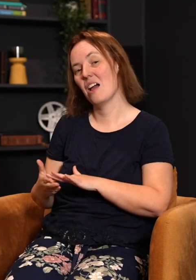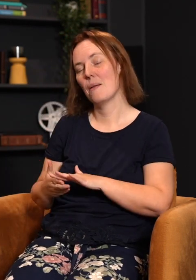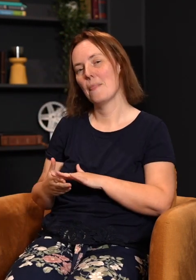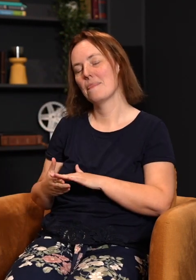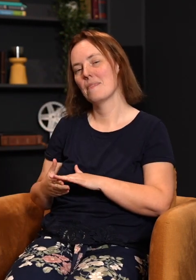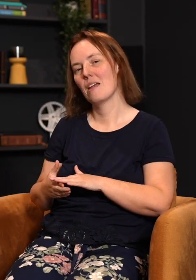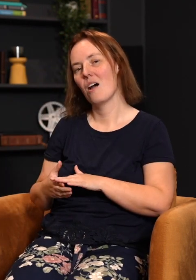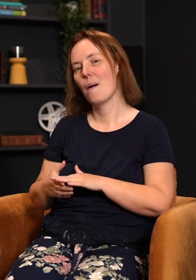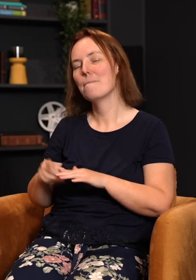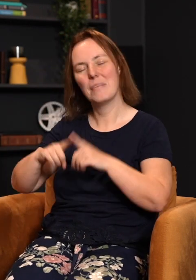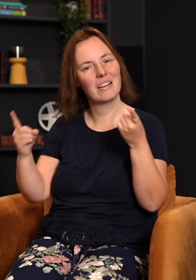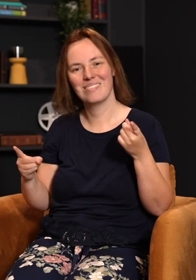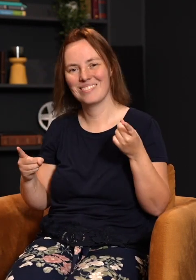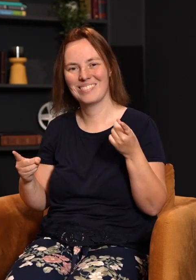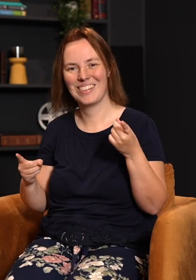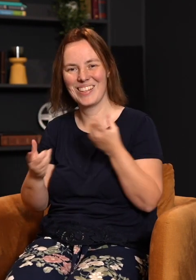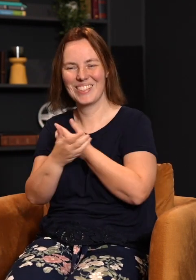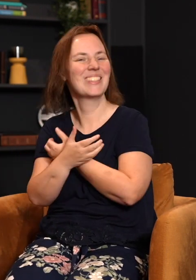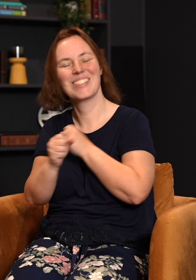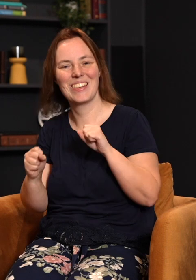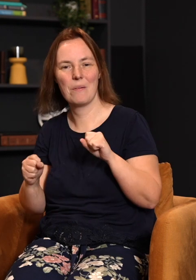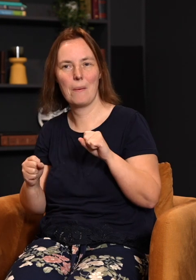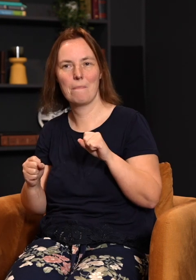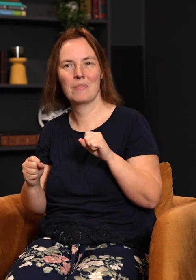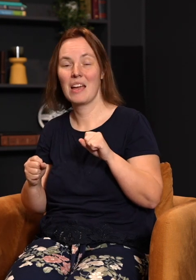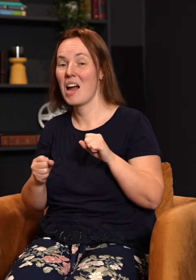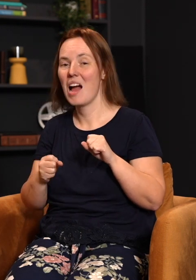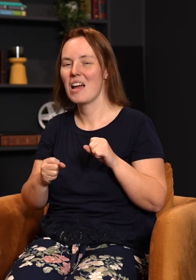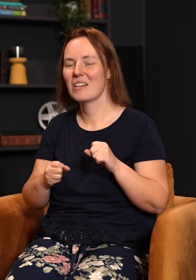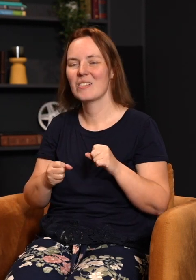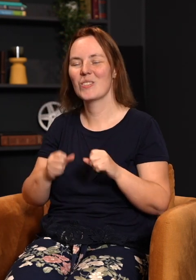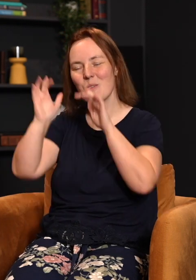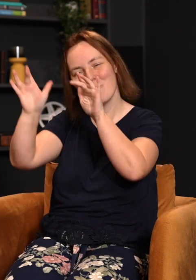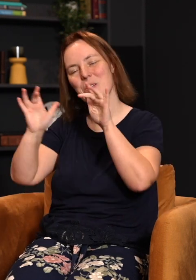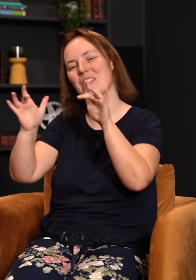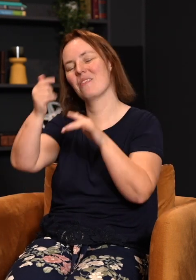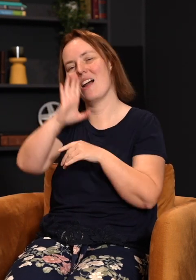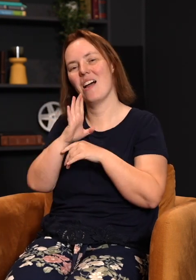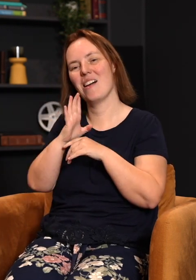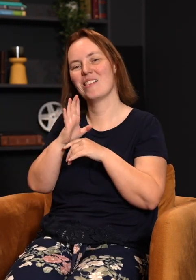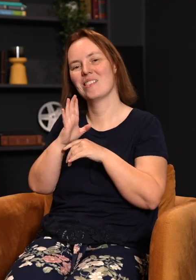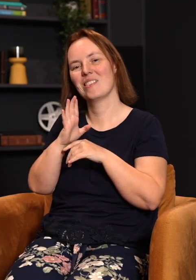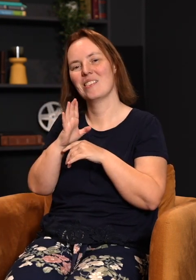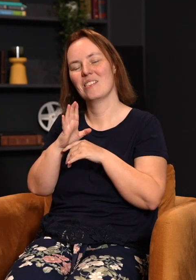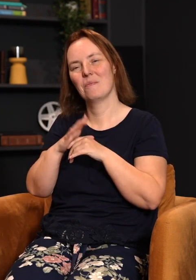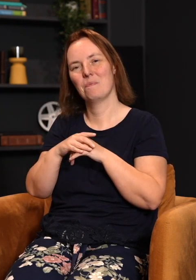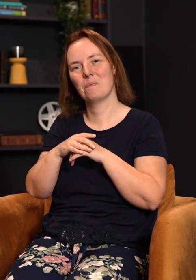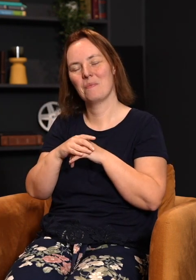Unless, here's the grace of God. God could have just said, you've enslaved my people for hundreds of years. I'm done with all of you. I'm taking my people. We're